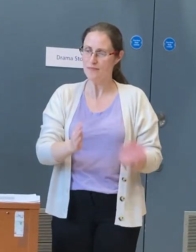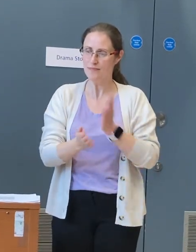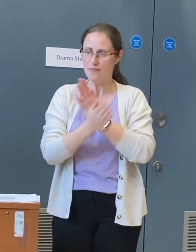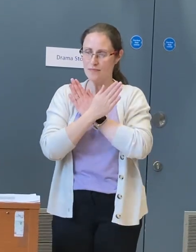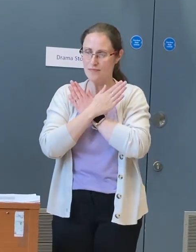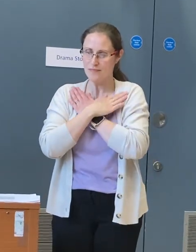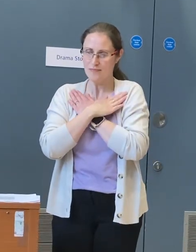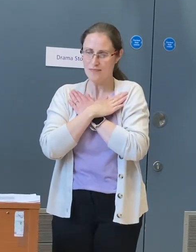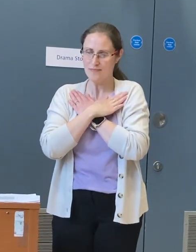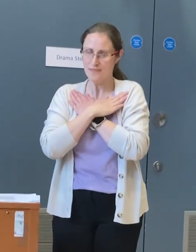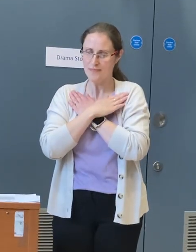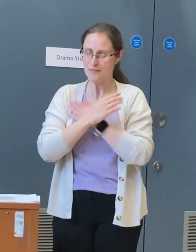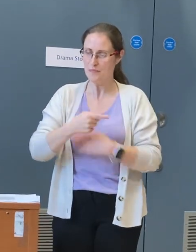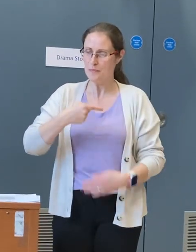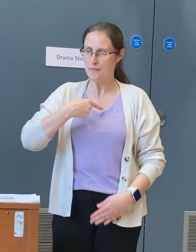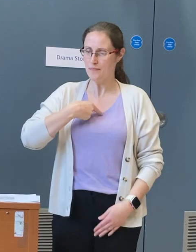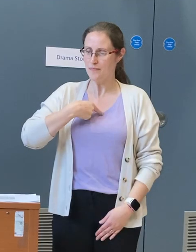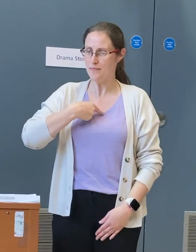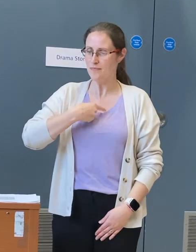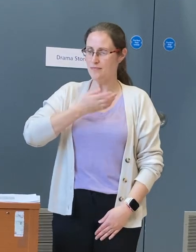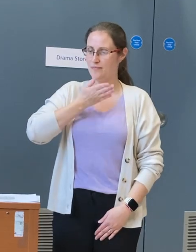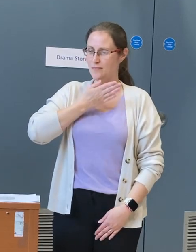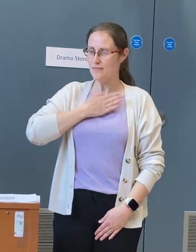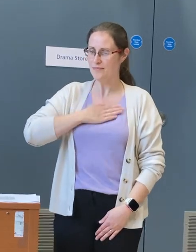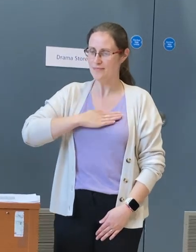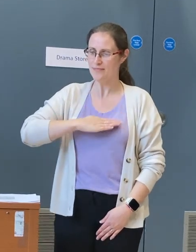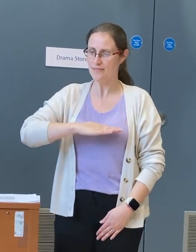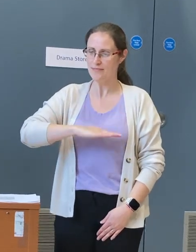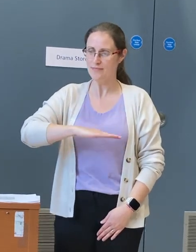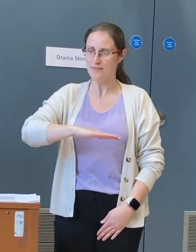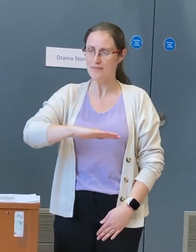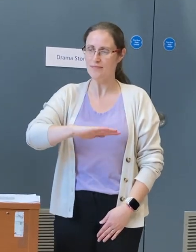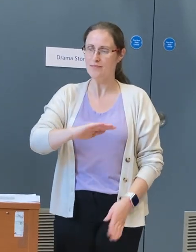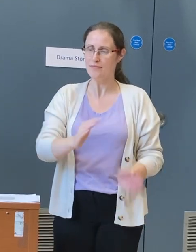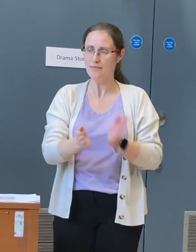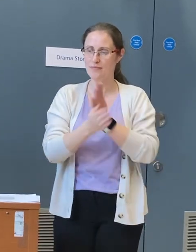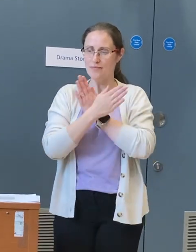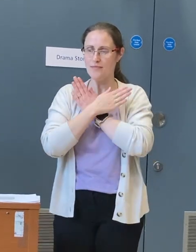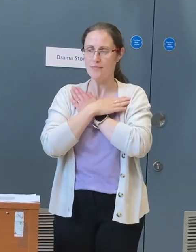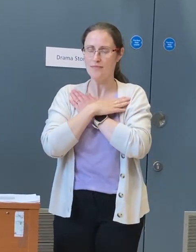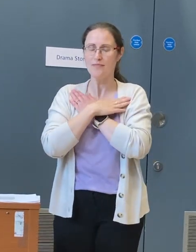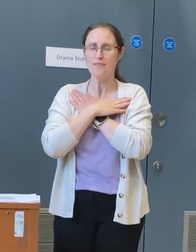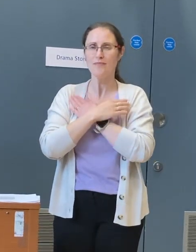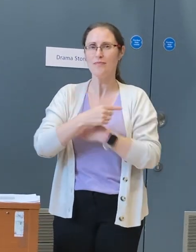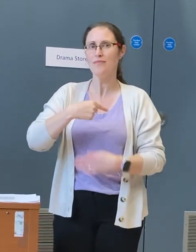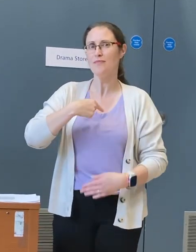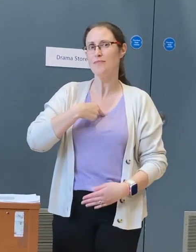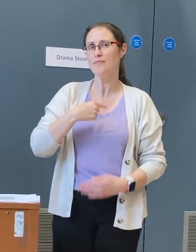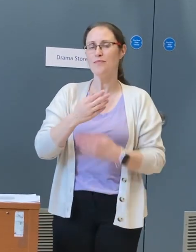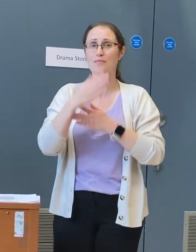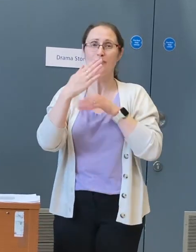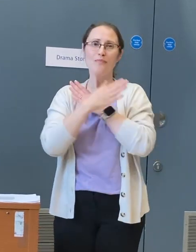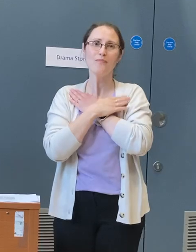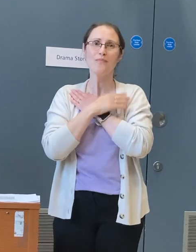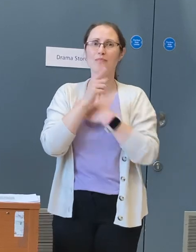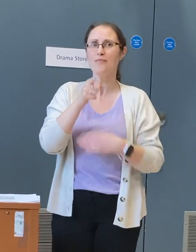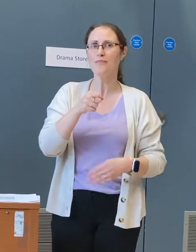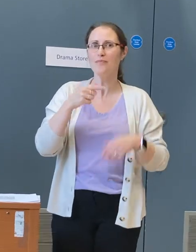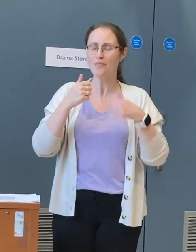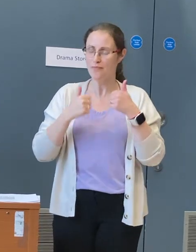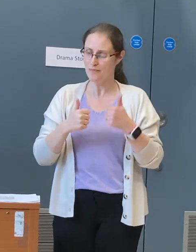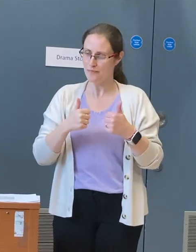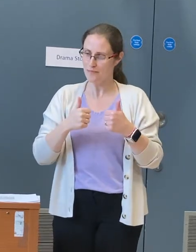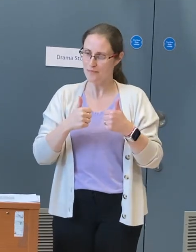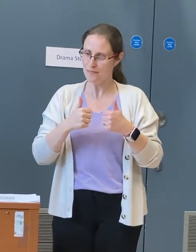for love, I would do anything for love. But I won't do